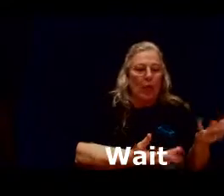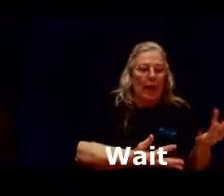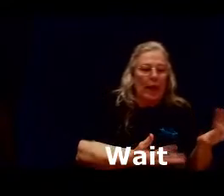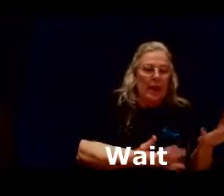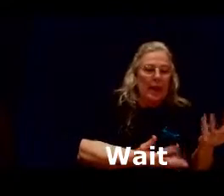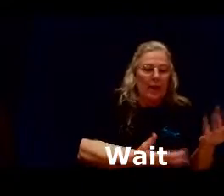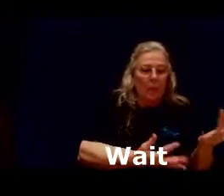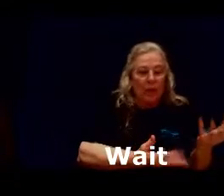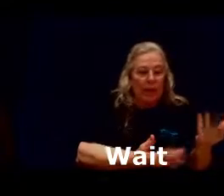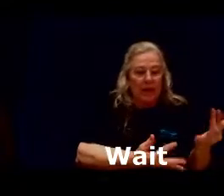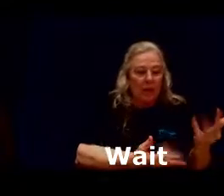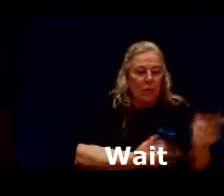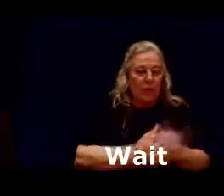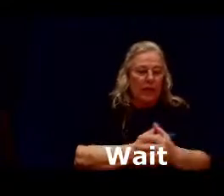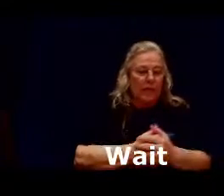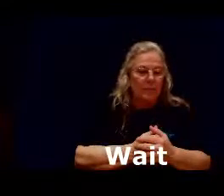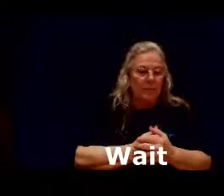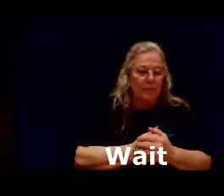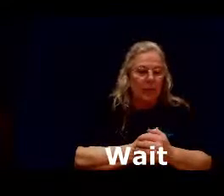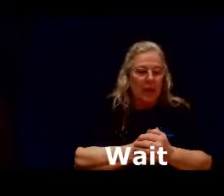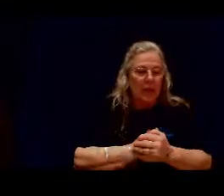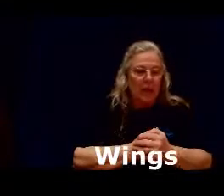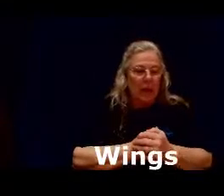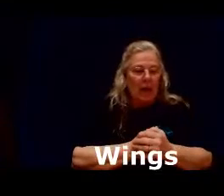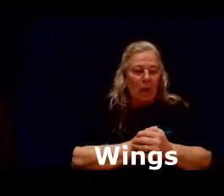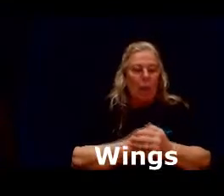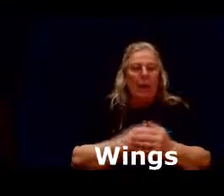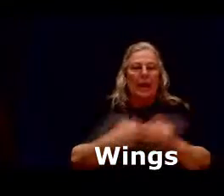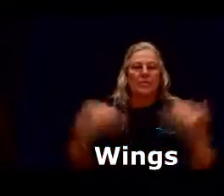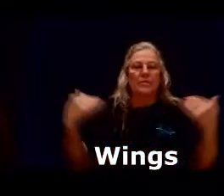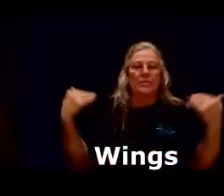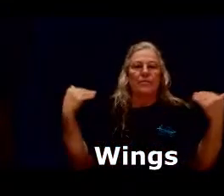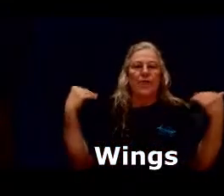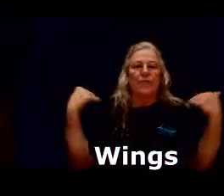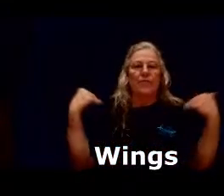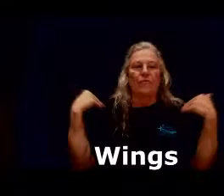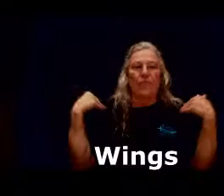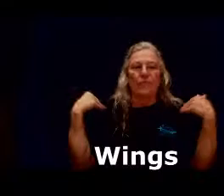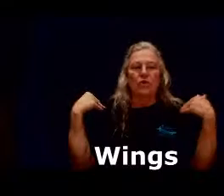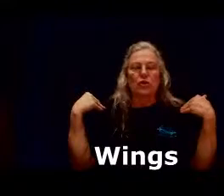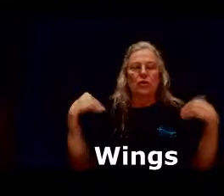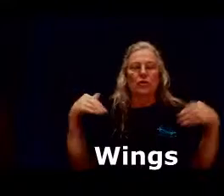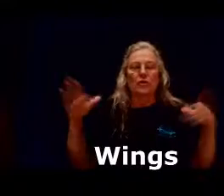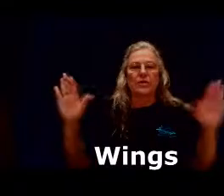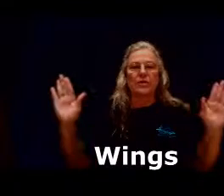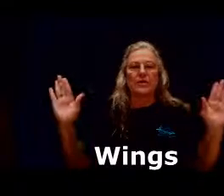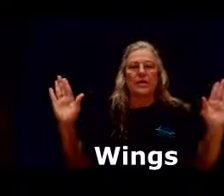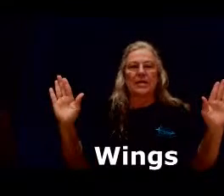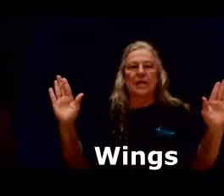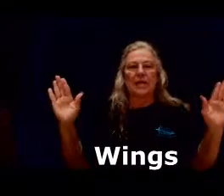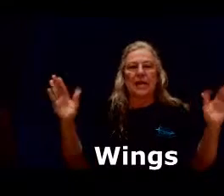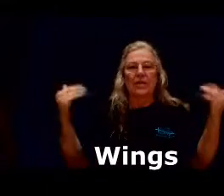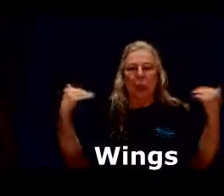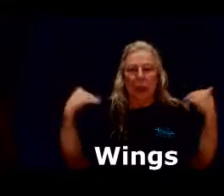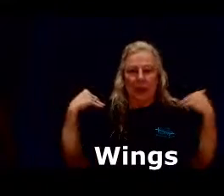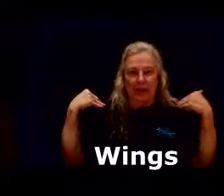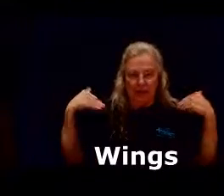waiting and waiting and waiting wings from the shoulders designate the wings